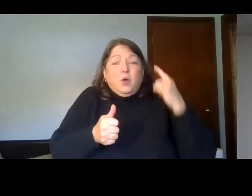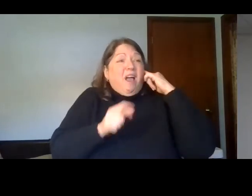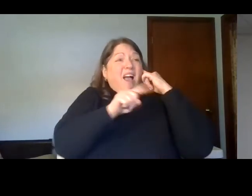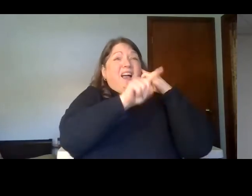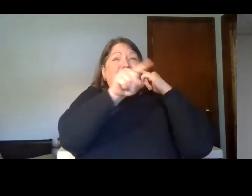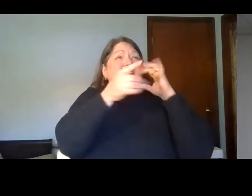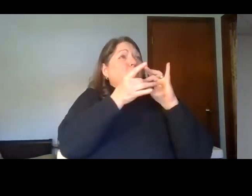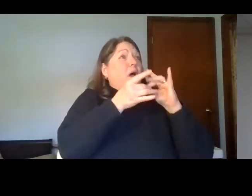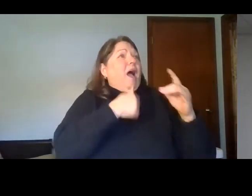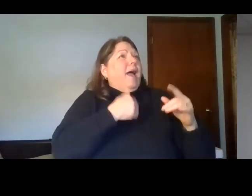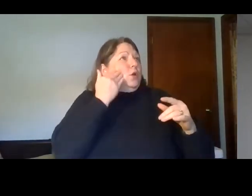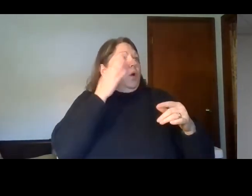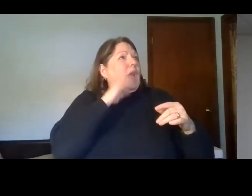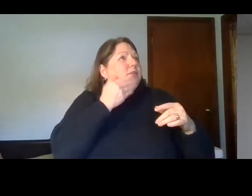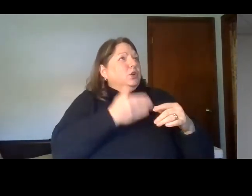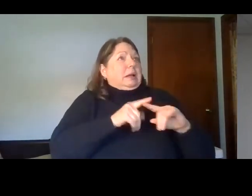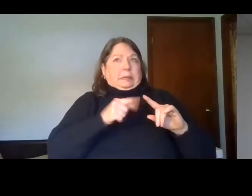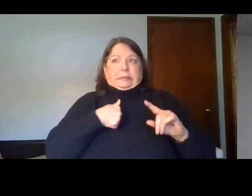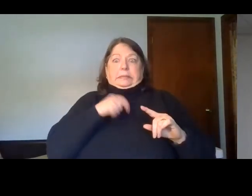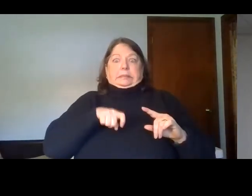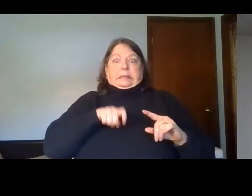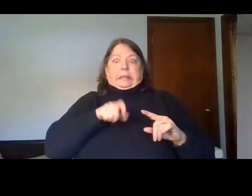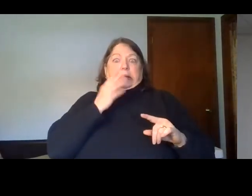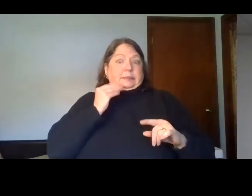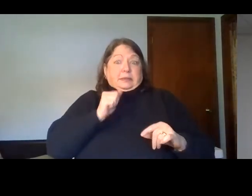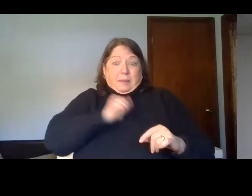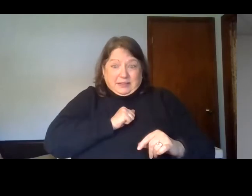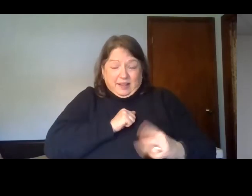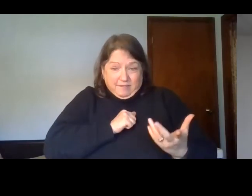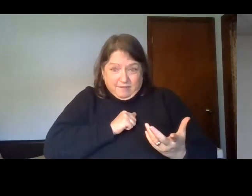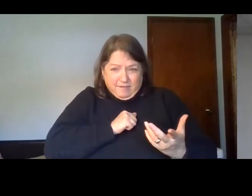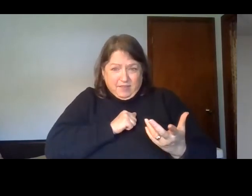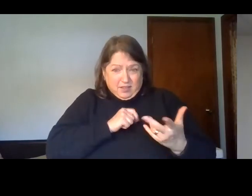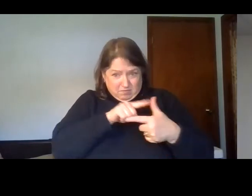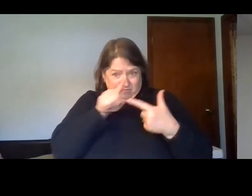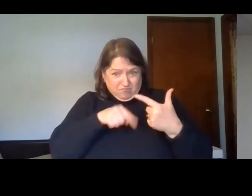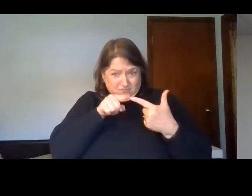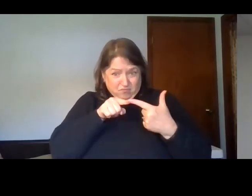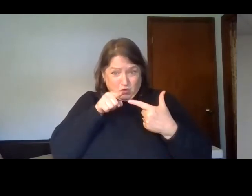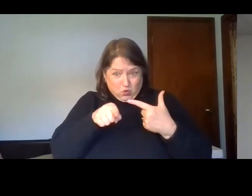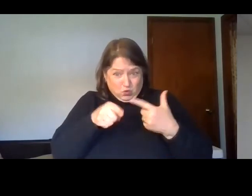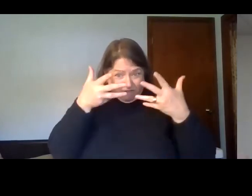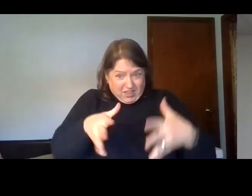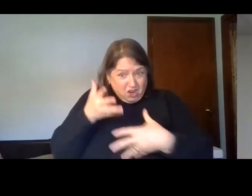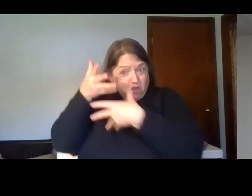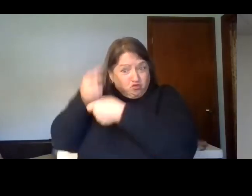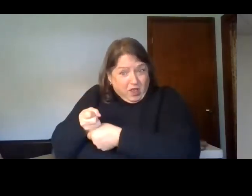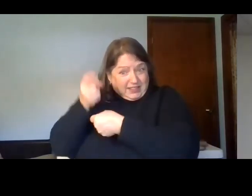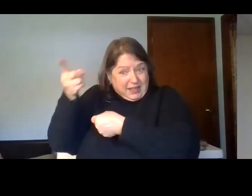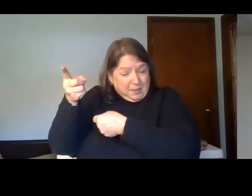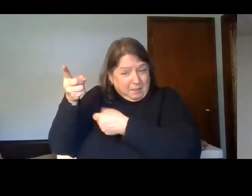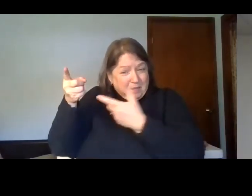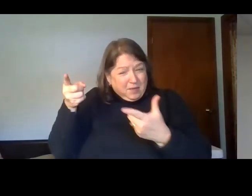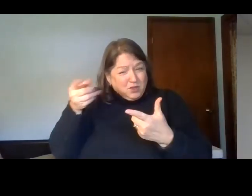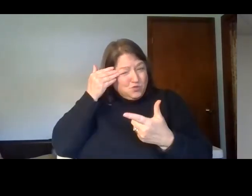never want to let go. He's a good God. Have you put your trust in him? That is, do you know him intimately? Do you know him